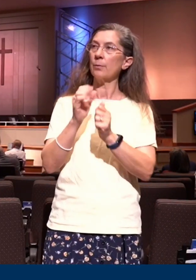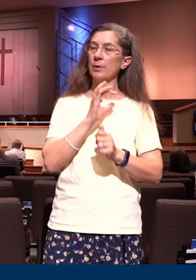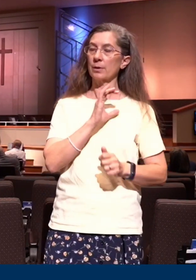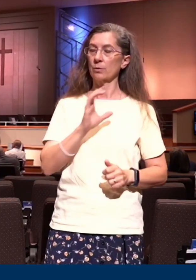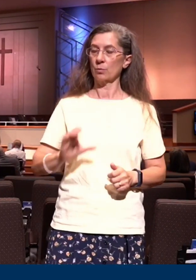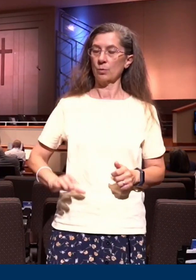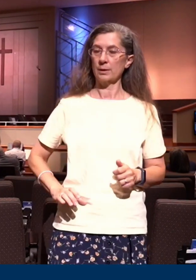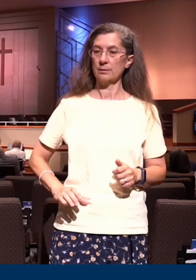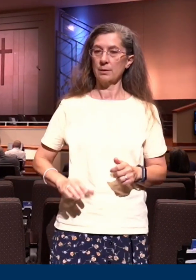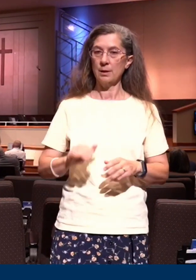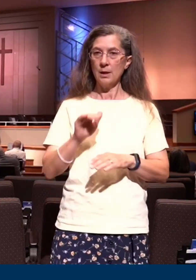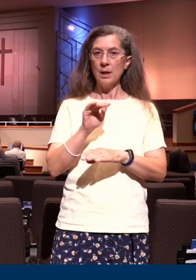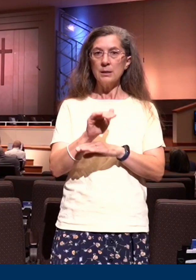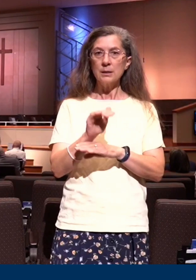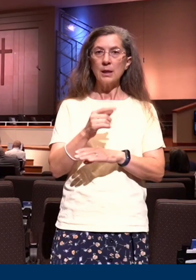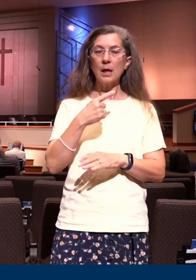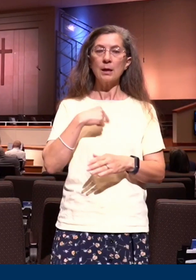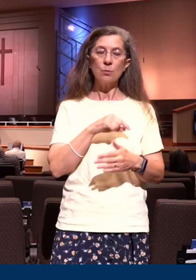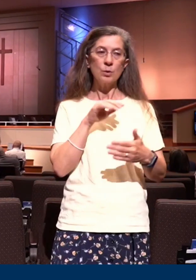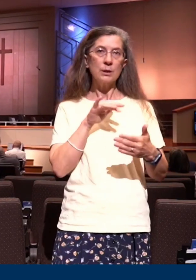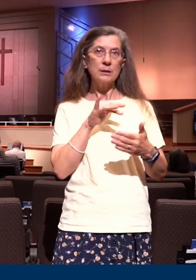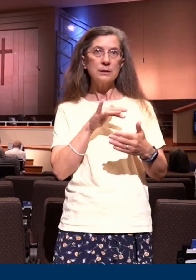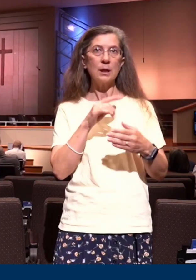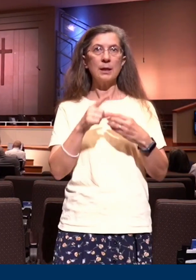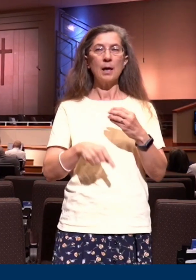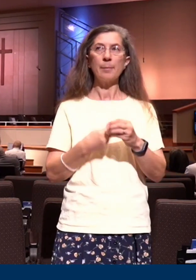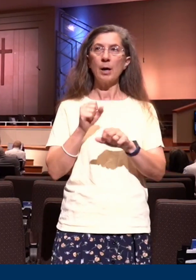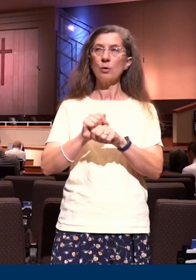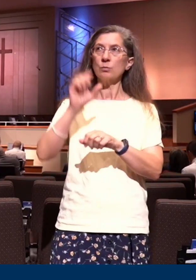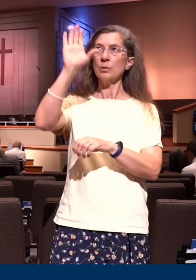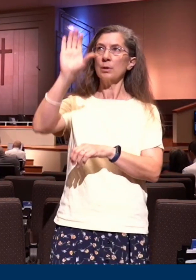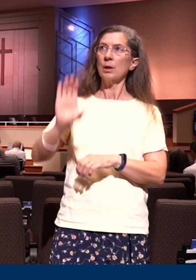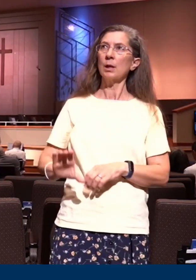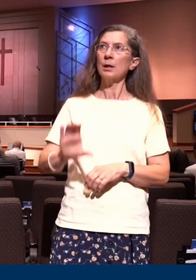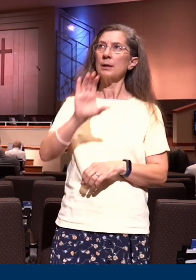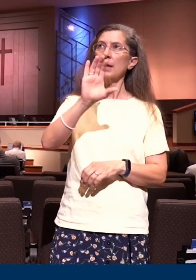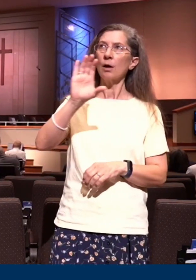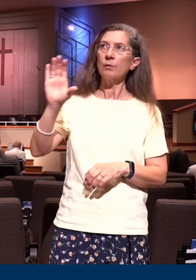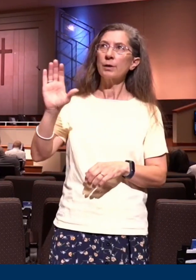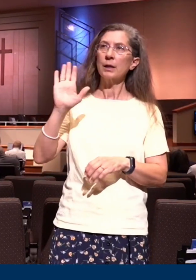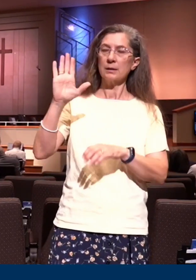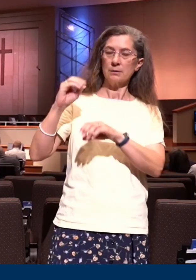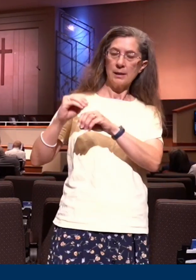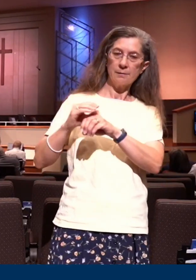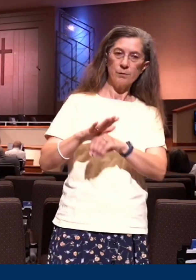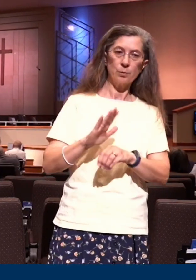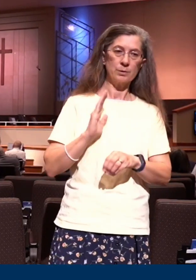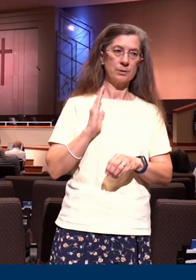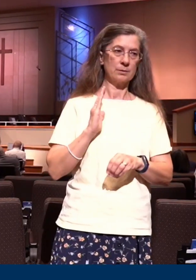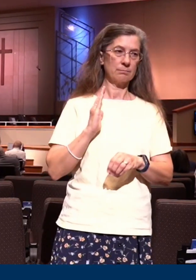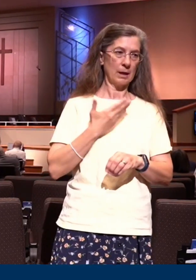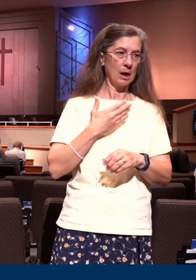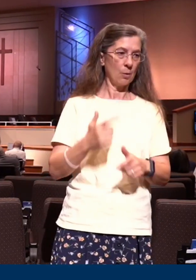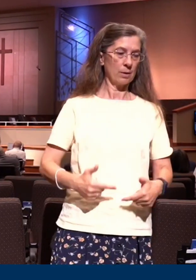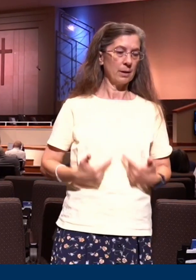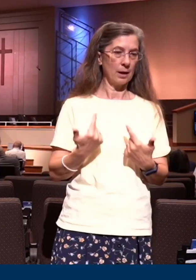studying the ramifications of Calvary upon the life of every Christian. In particular tonight, we're going to